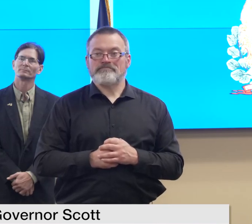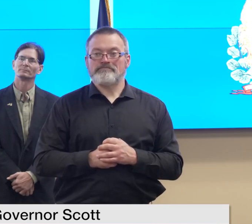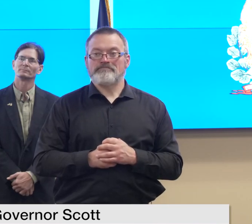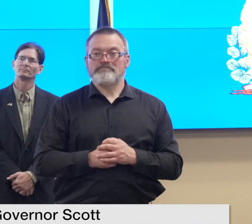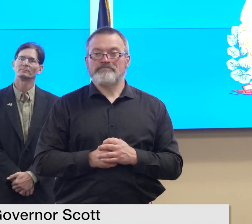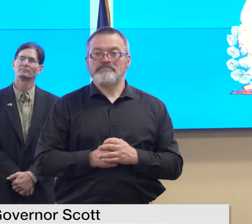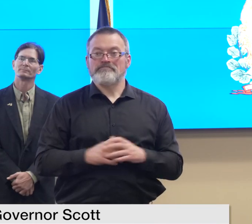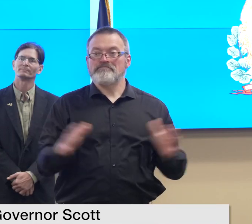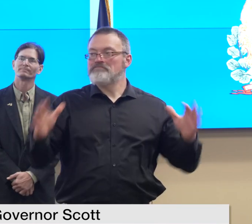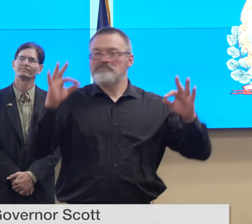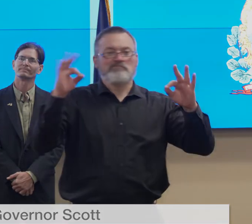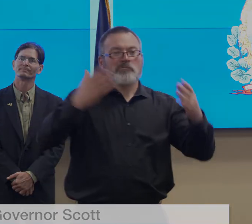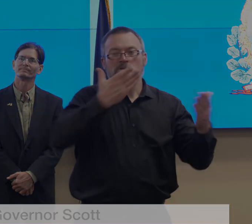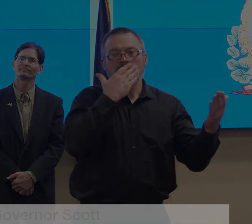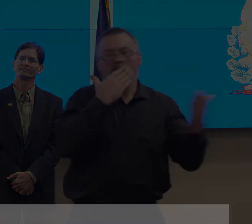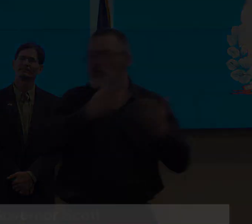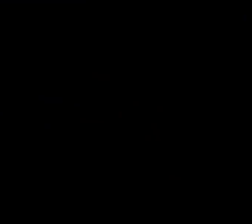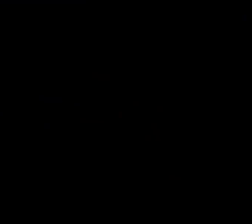thank you all